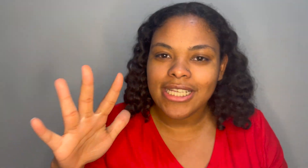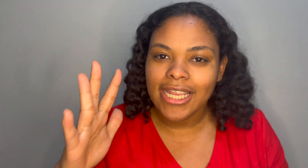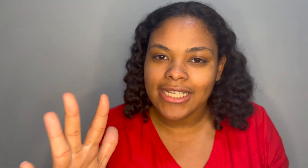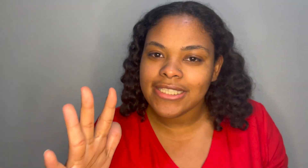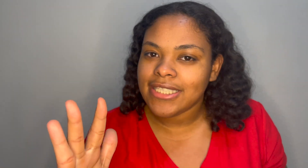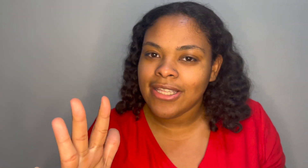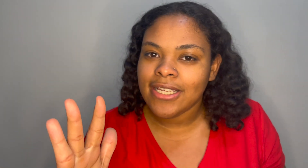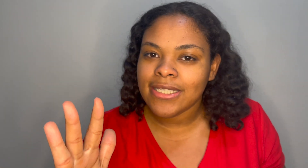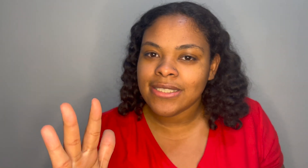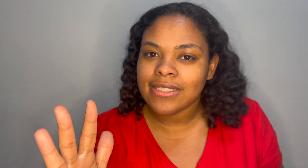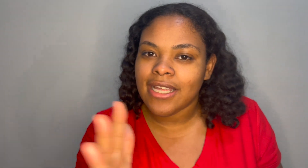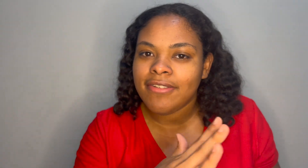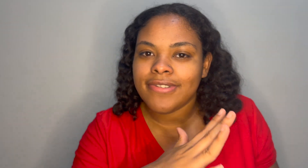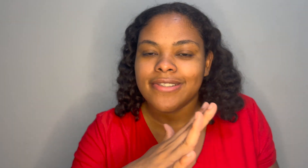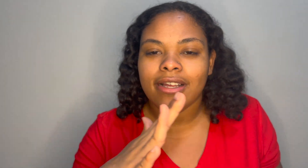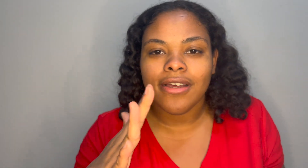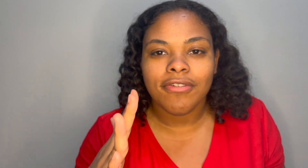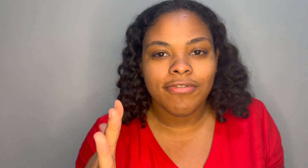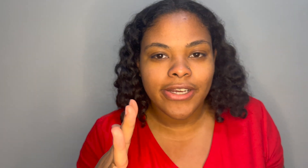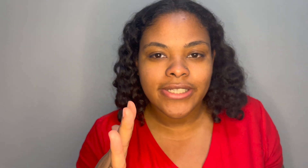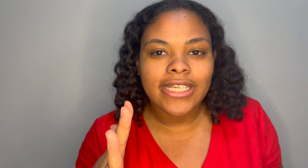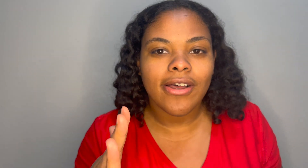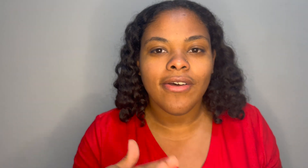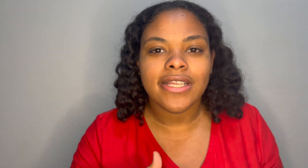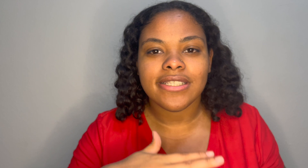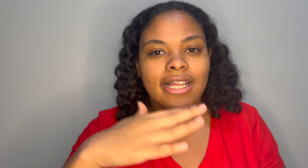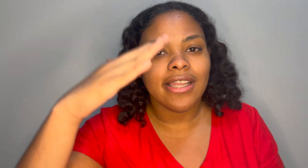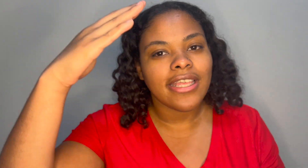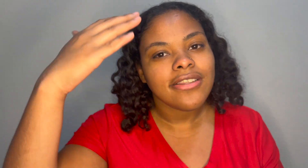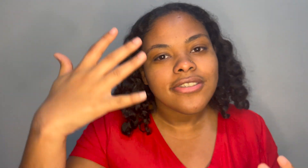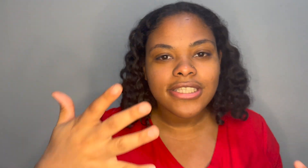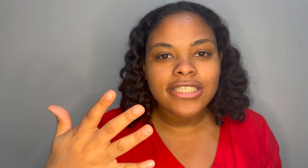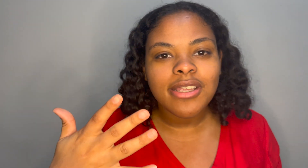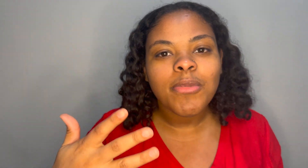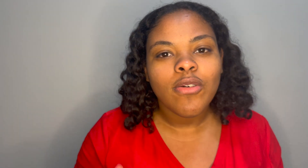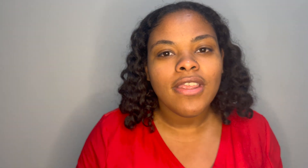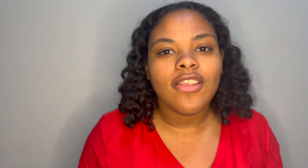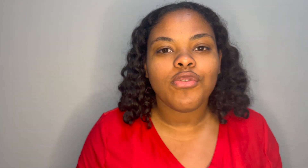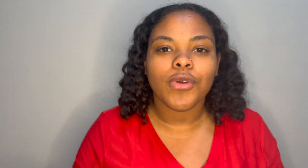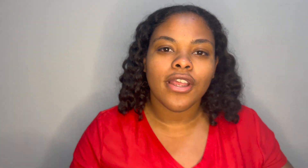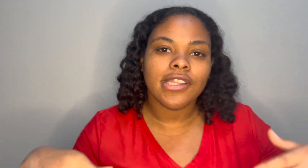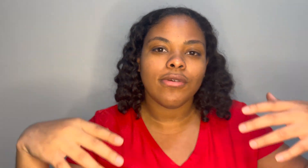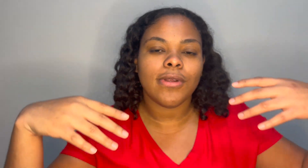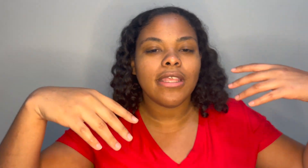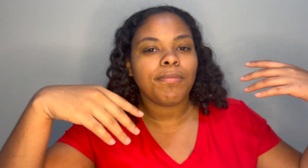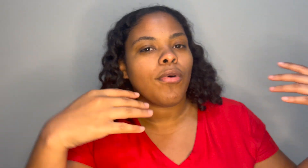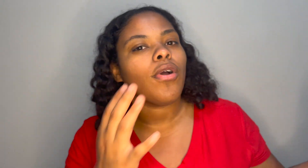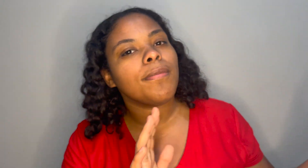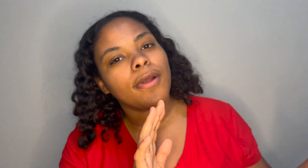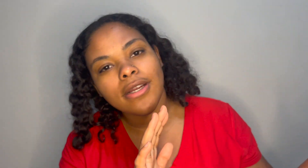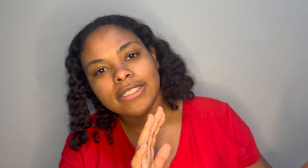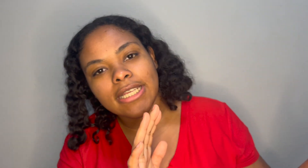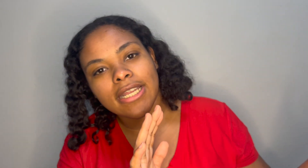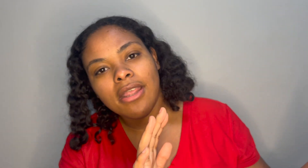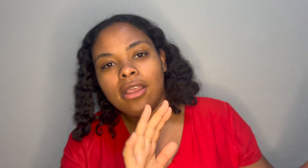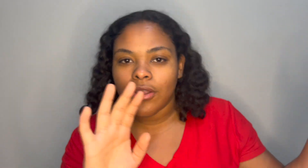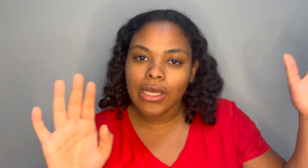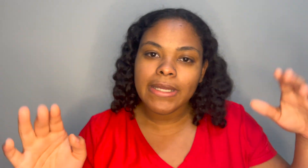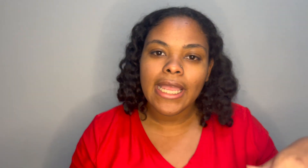i hate to say this life is not a fairy tale it's not like those disney movies where the really poor person go ahead